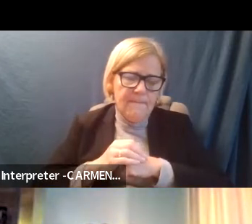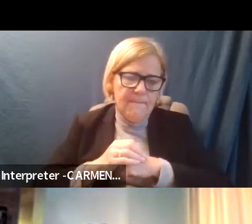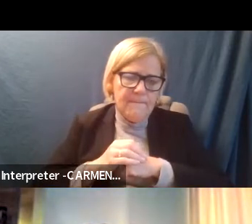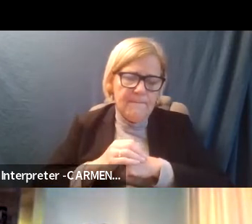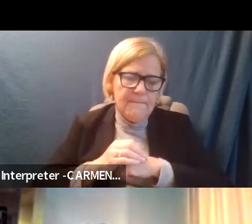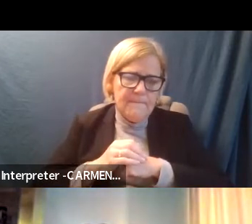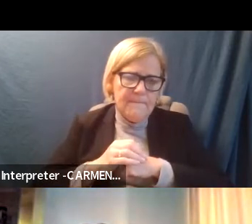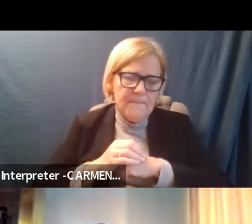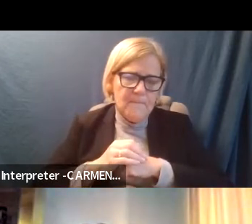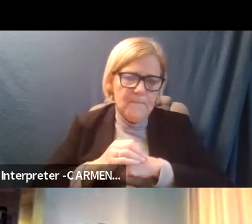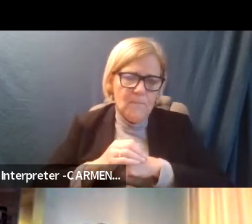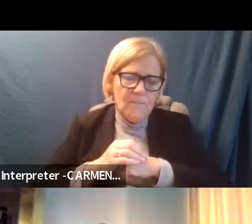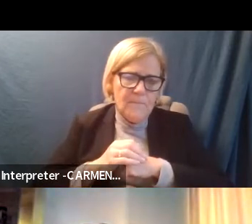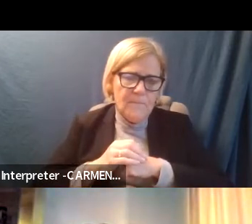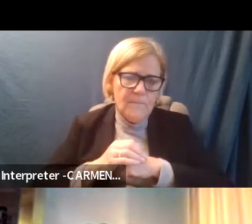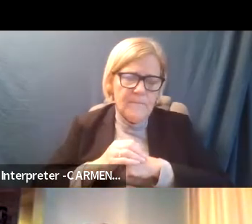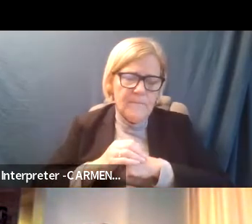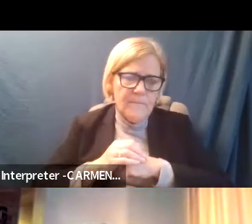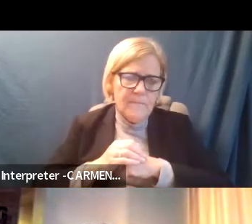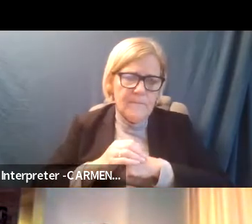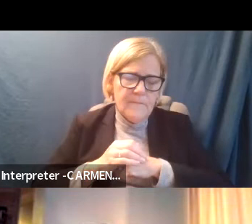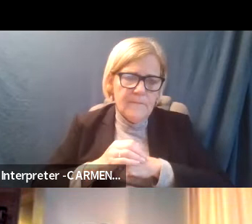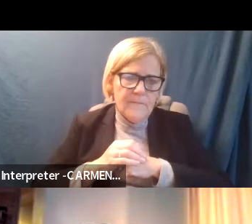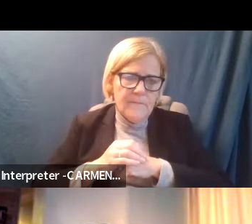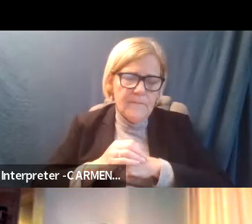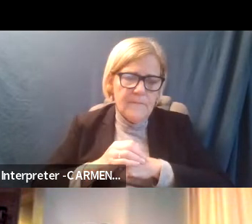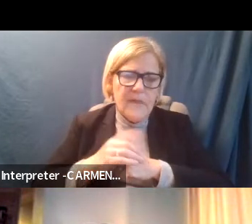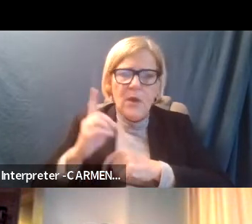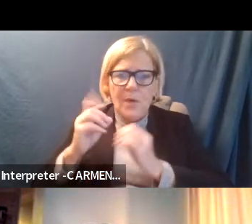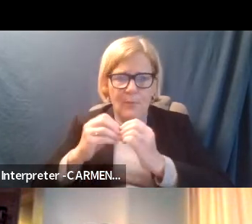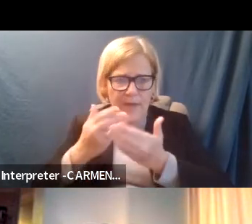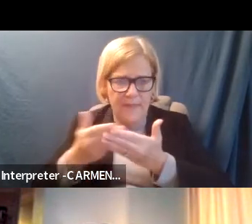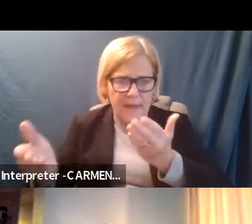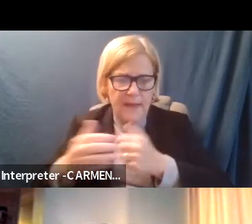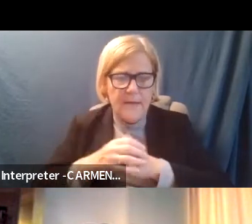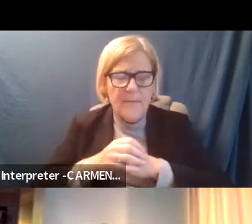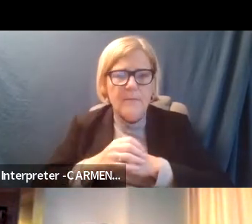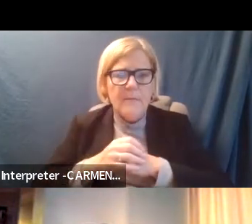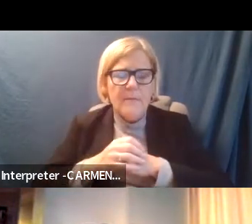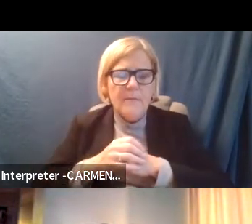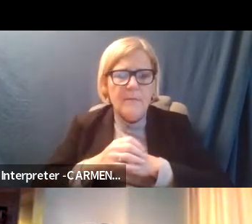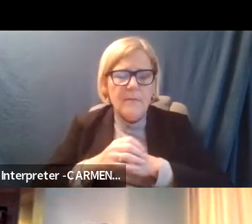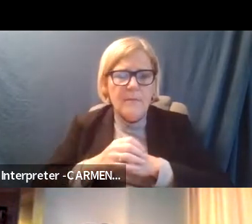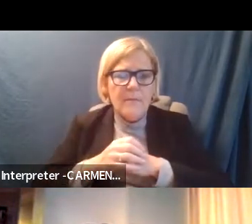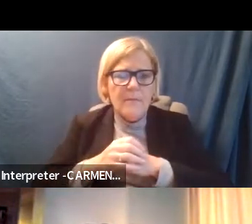and one more thing, let's try to be